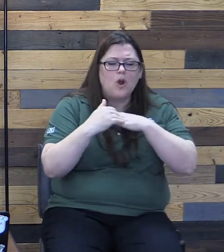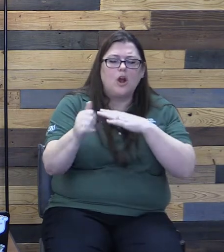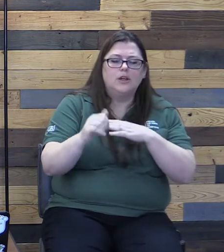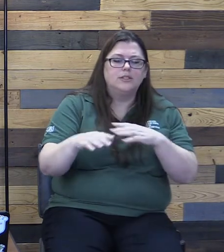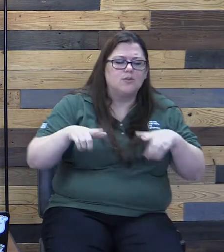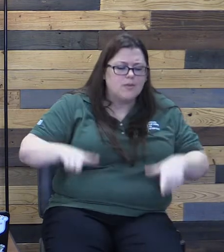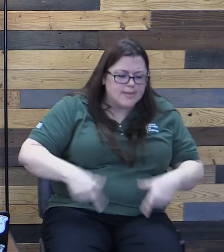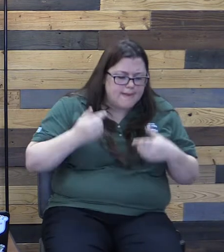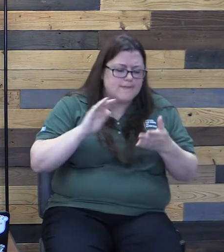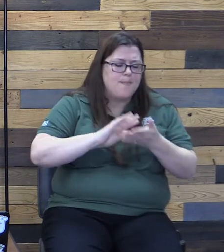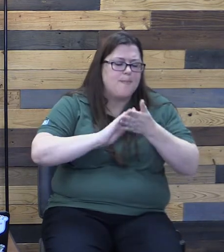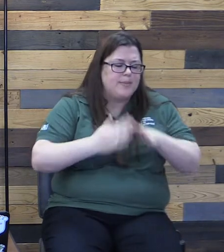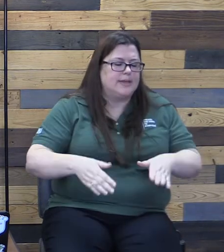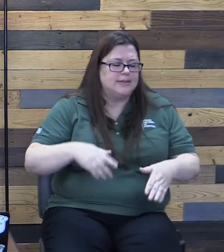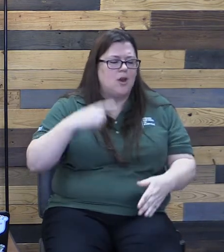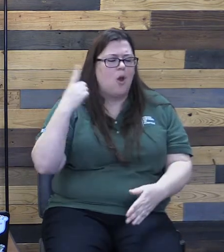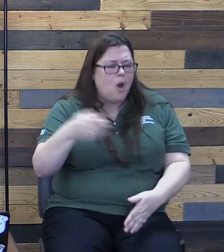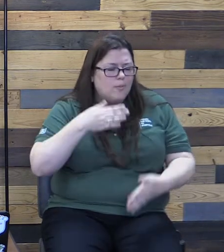Always be thankful.